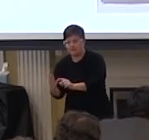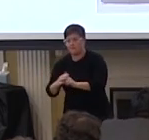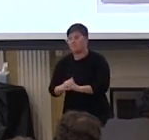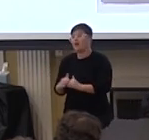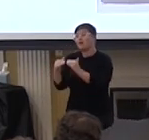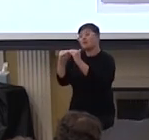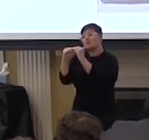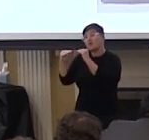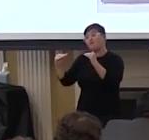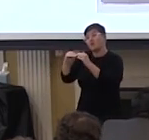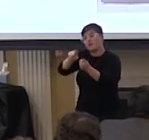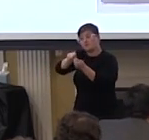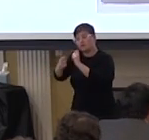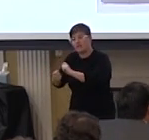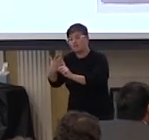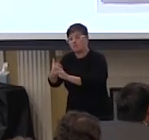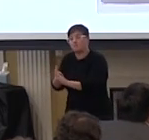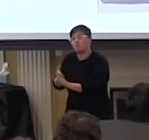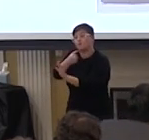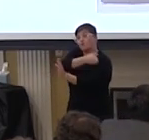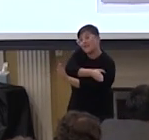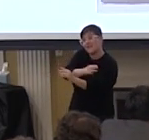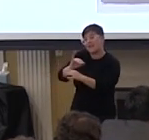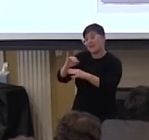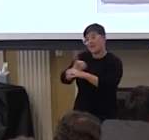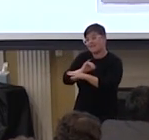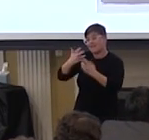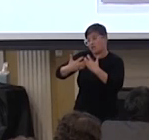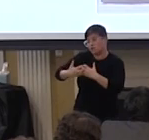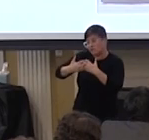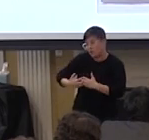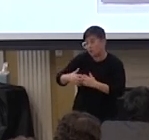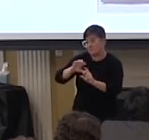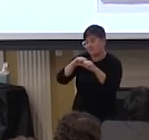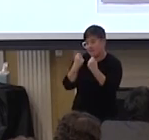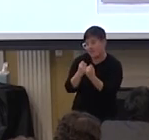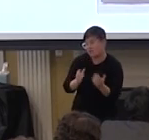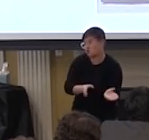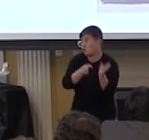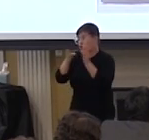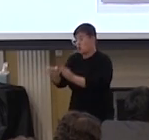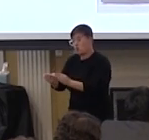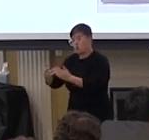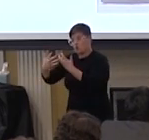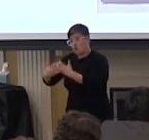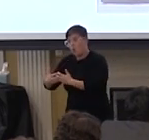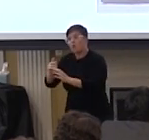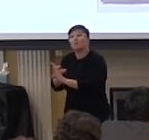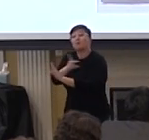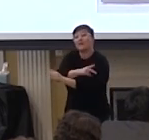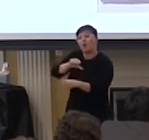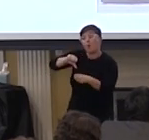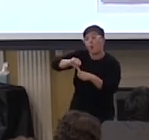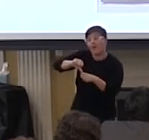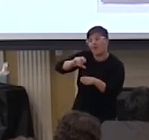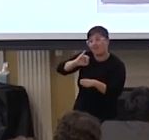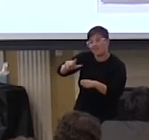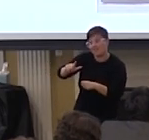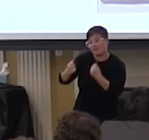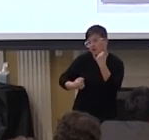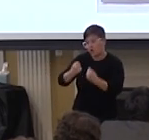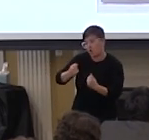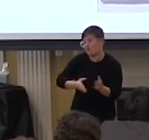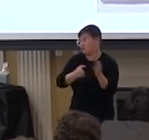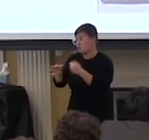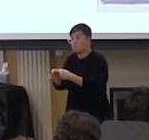level of change from the pre-industrial society to a post-industrial society or pre-oil and cars to post-all and cars